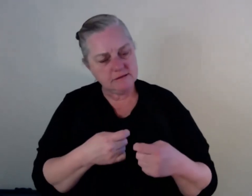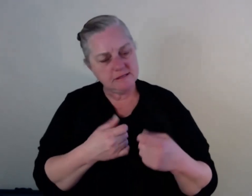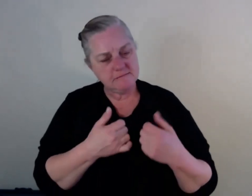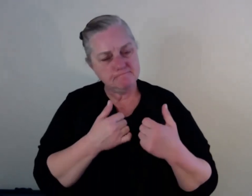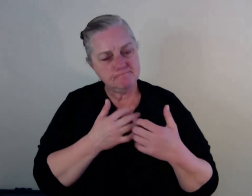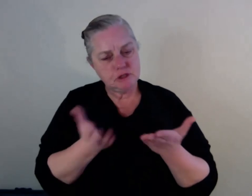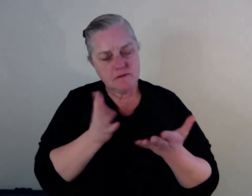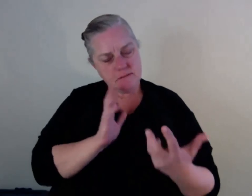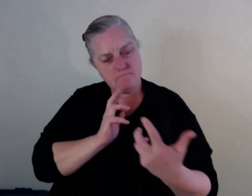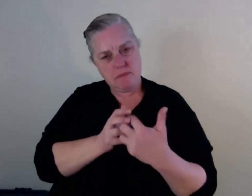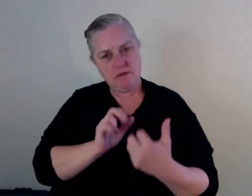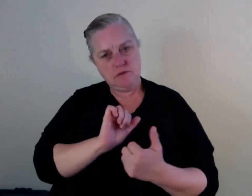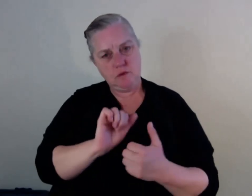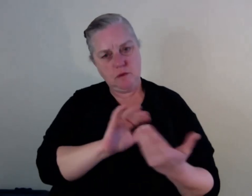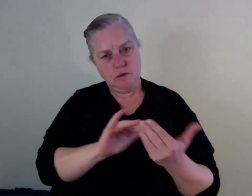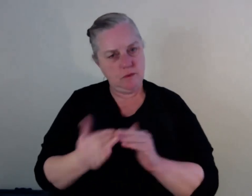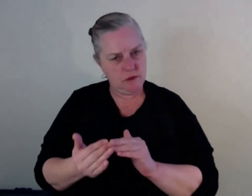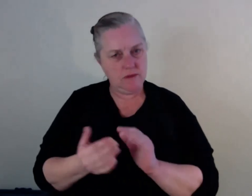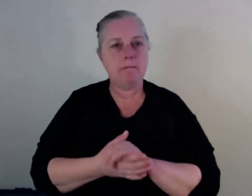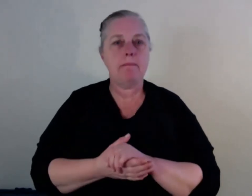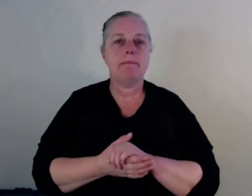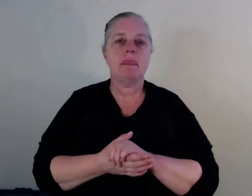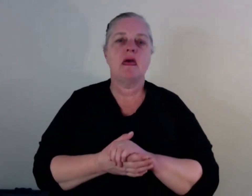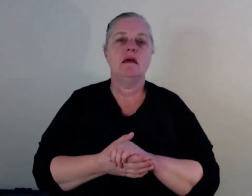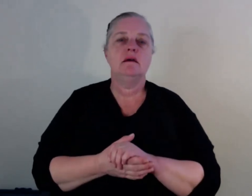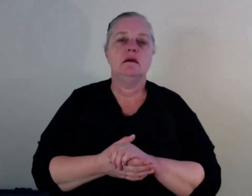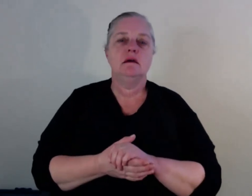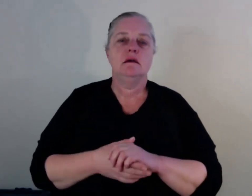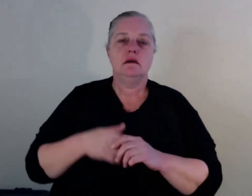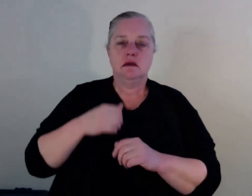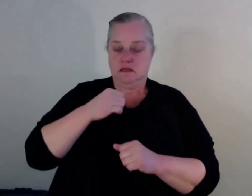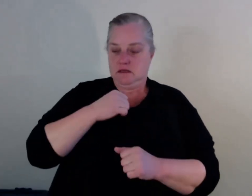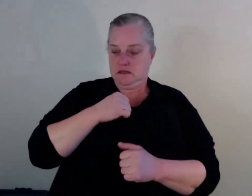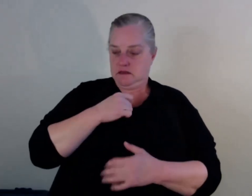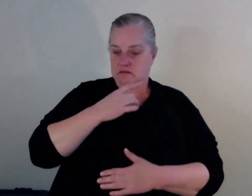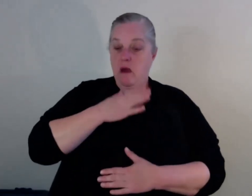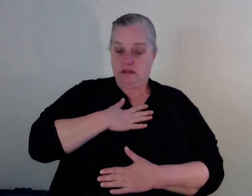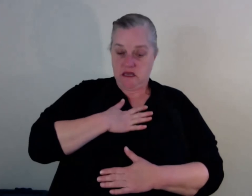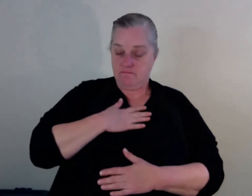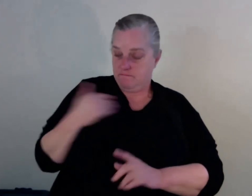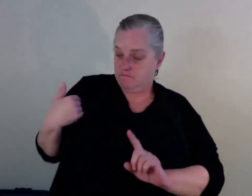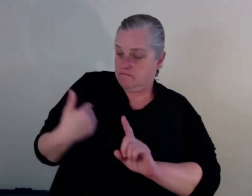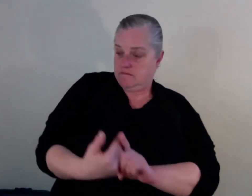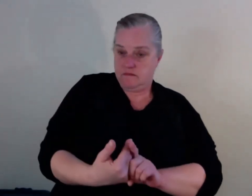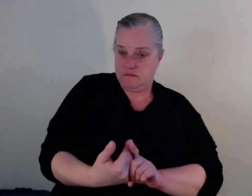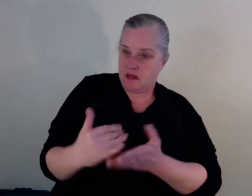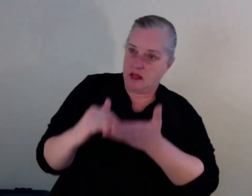Personally, my treatment journey is quite okay. But I really think we should sort of get right back to the beginning.